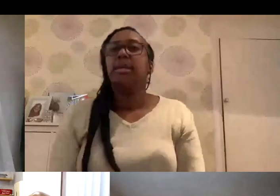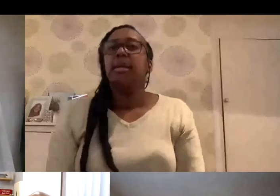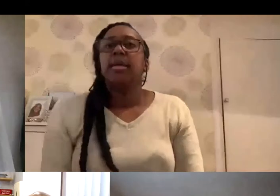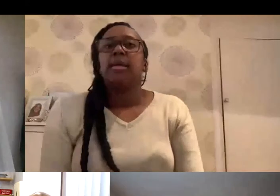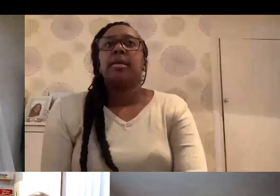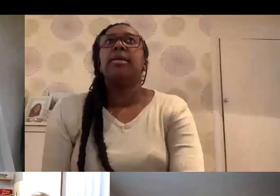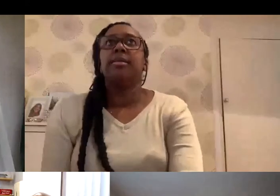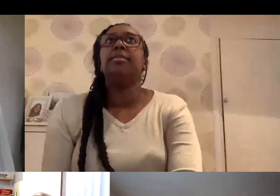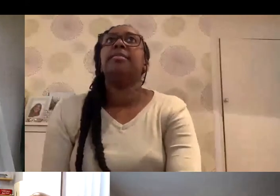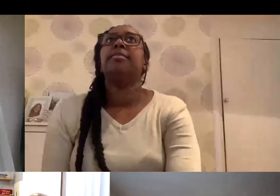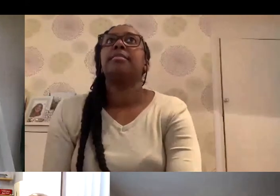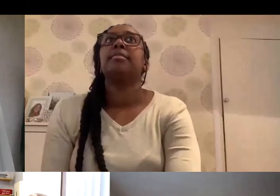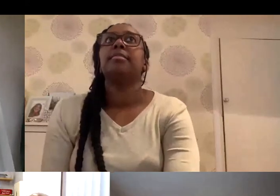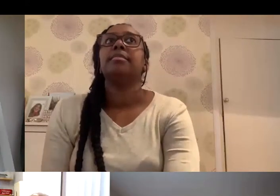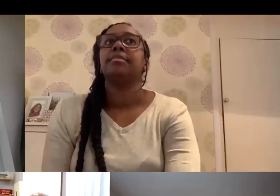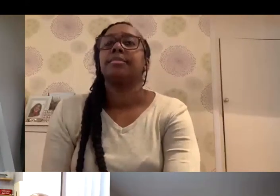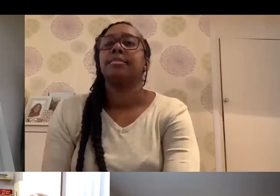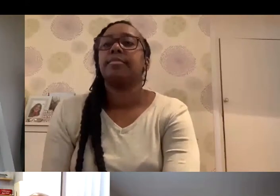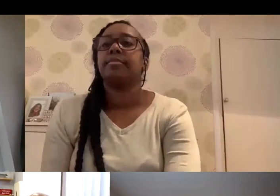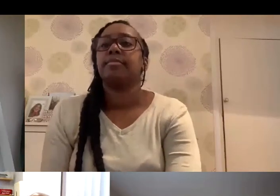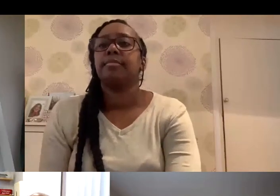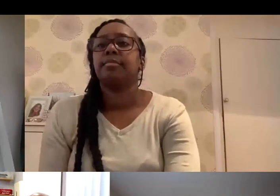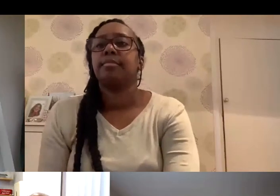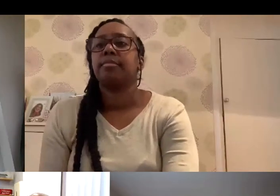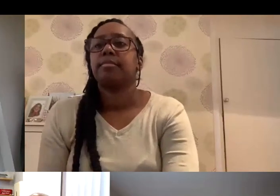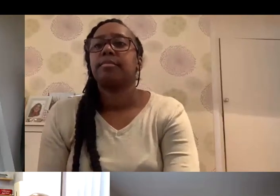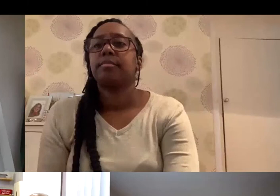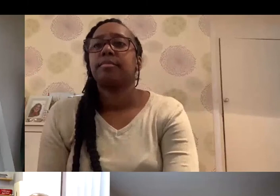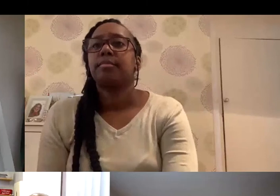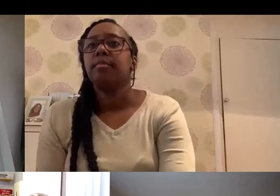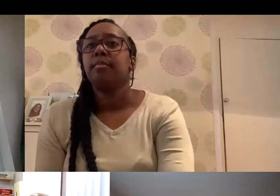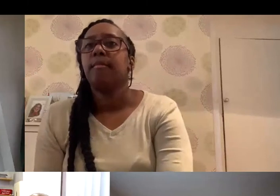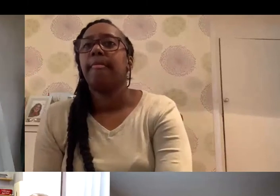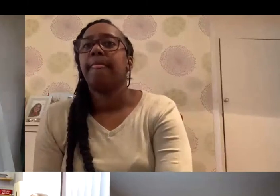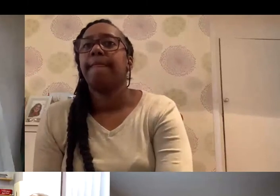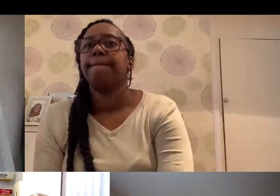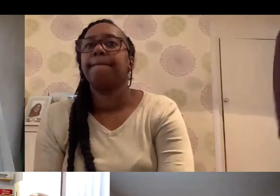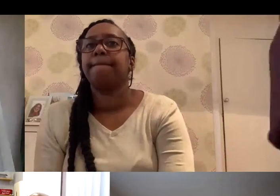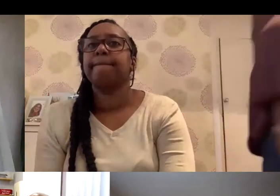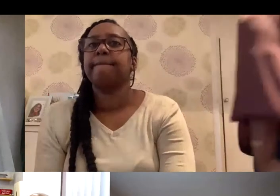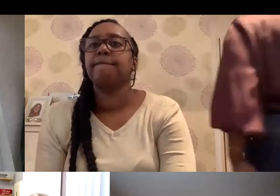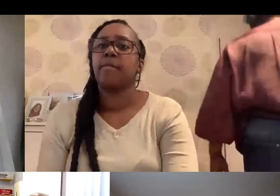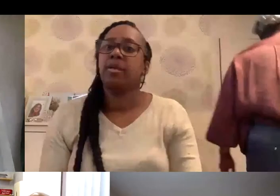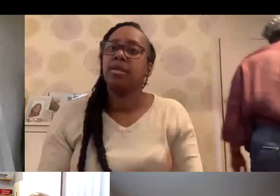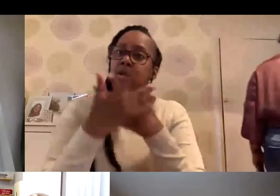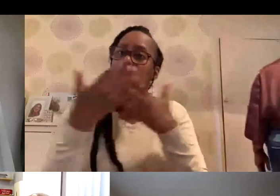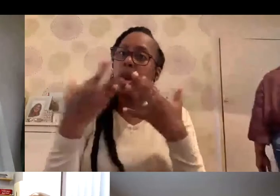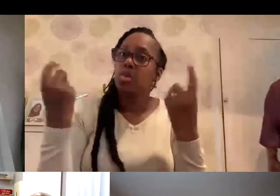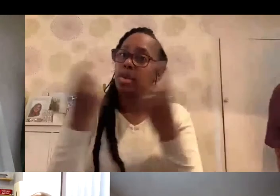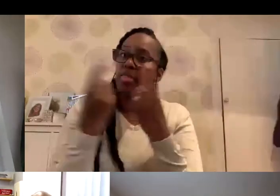Sedina, the news is grounded. There are plenty of slots available at the moment, aren't there? There are lots of slots available. And,